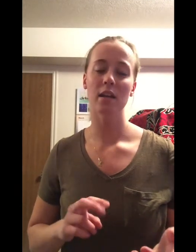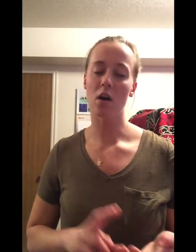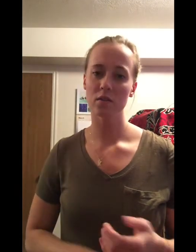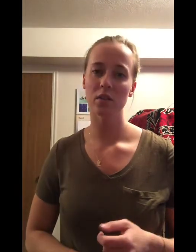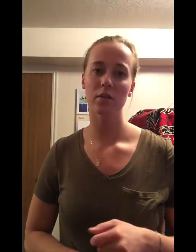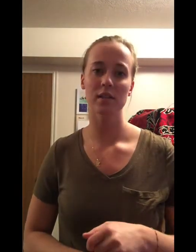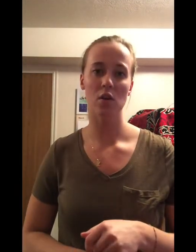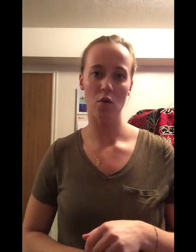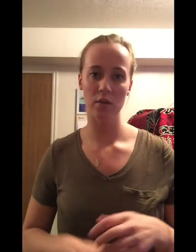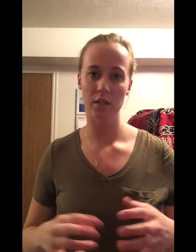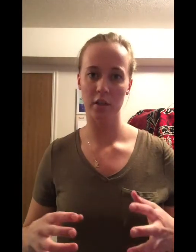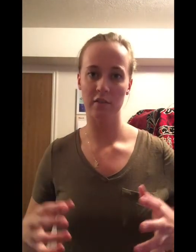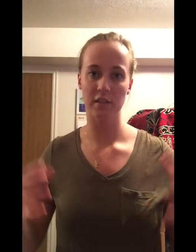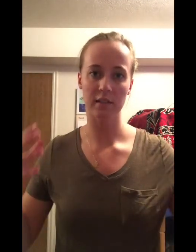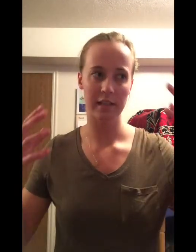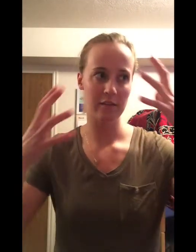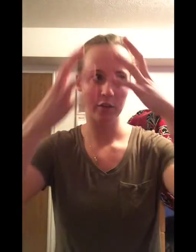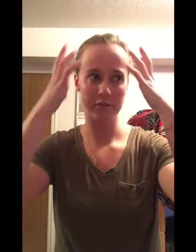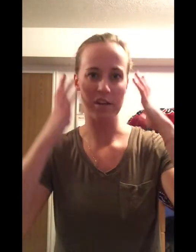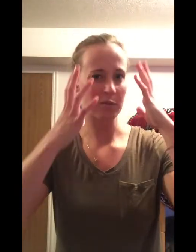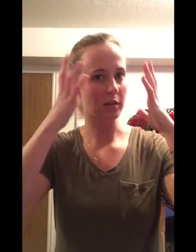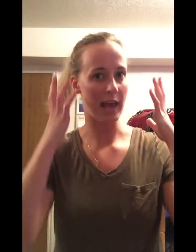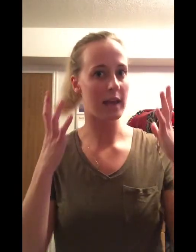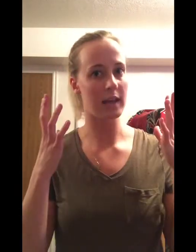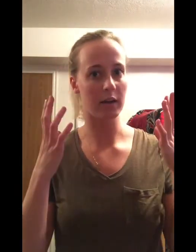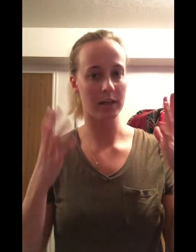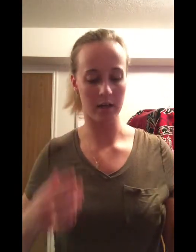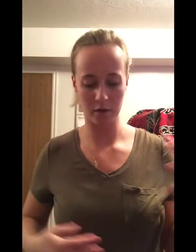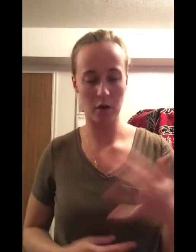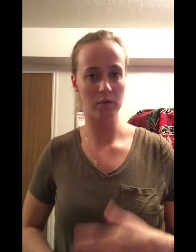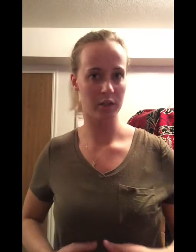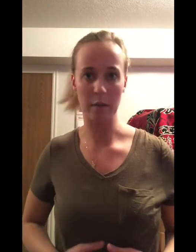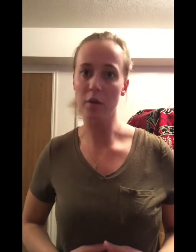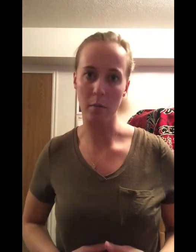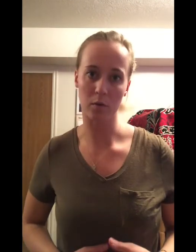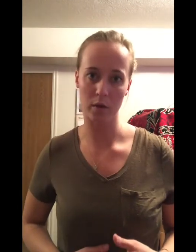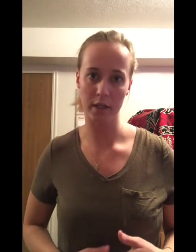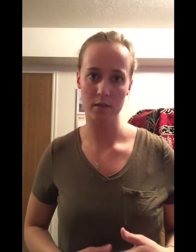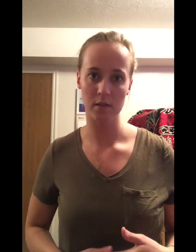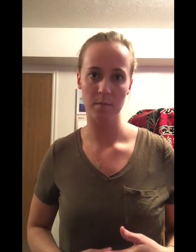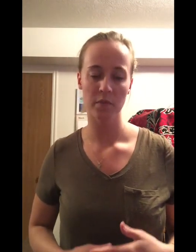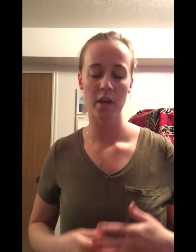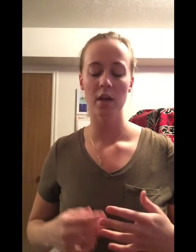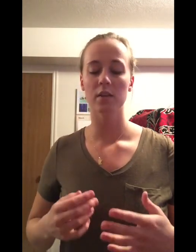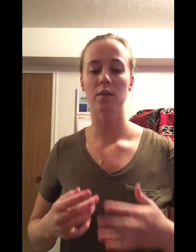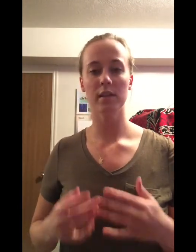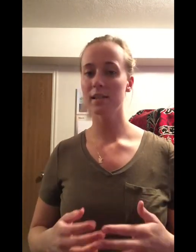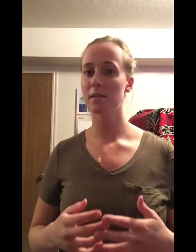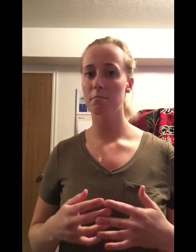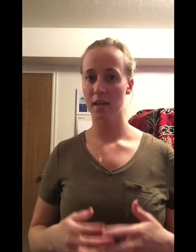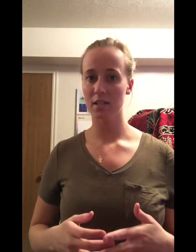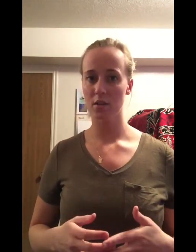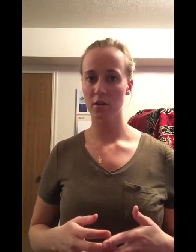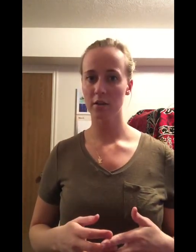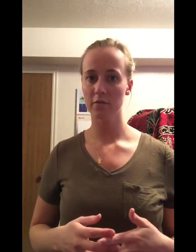it also is the only nerve to leave your general head area and go to your abdominal organs. So this is a mixed nerve,